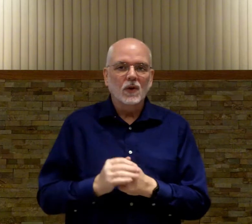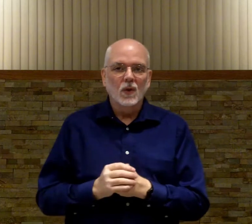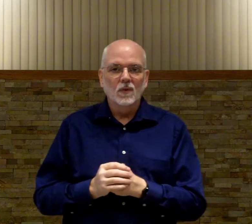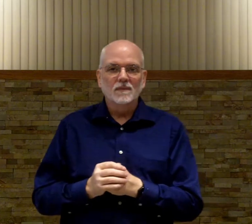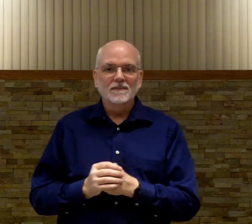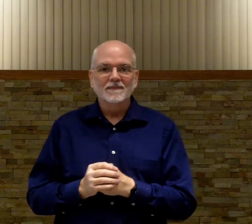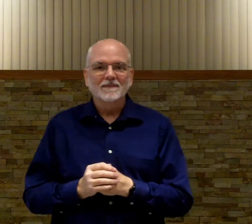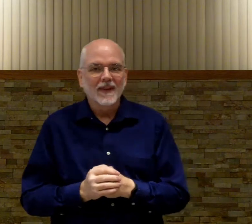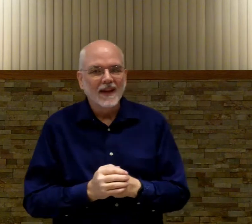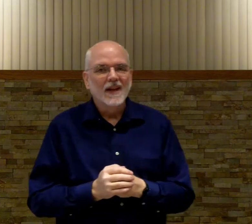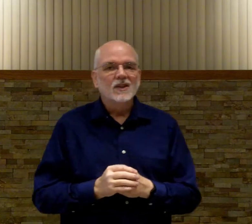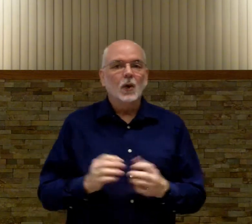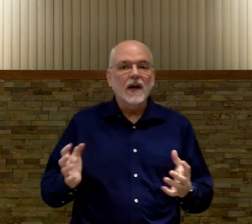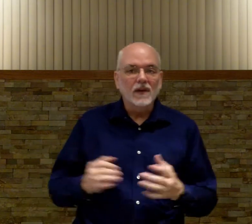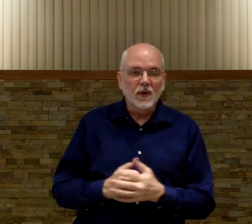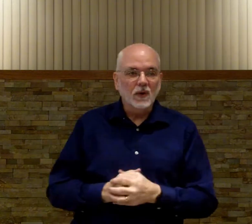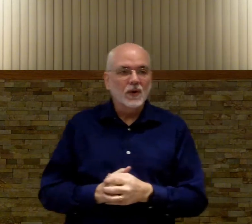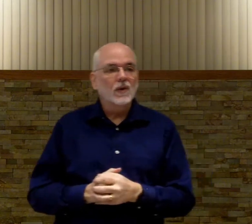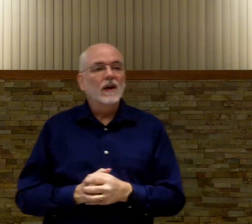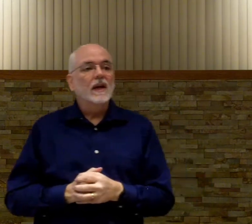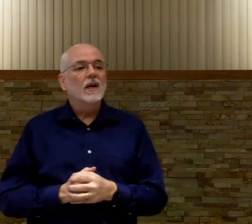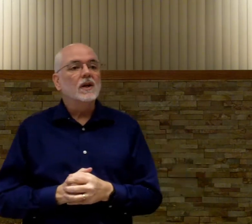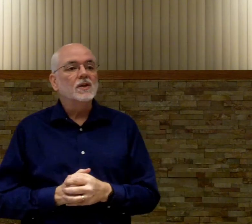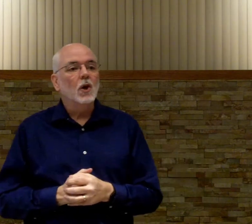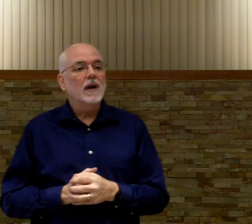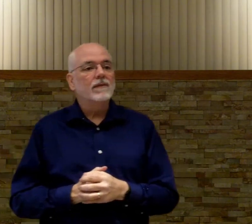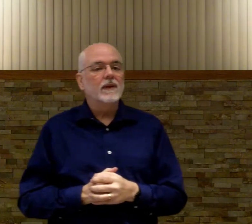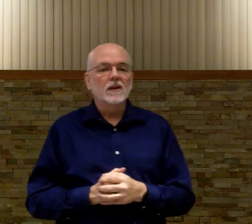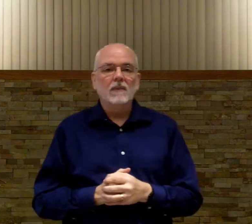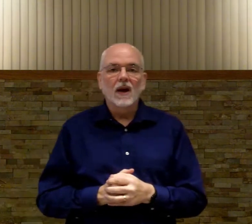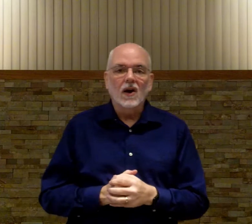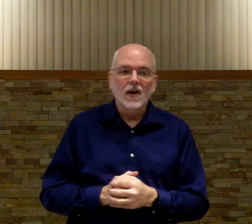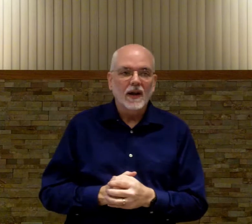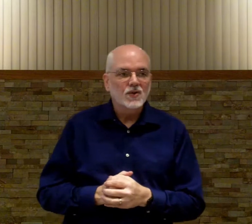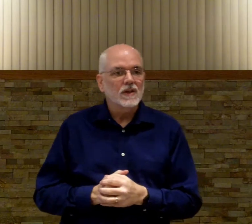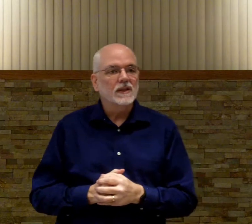goal okay so without any further ado here is nobody feels my heart like jesus